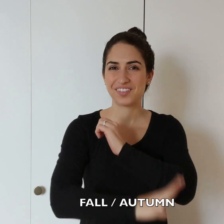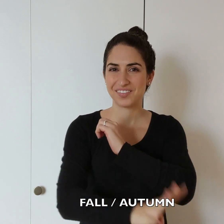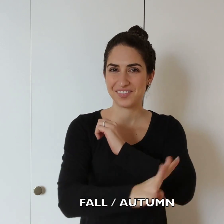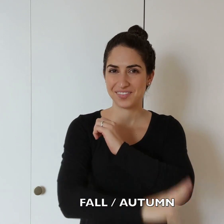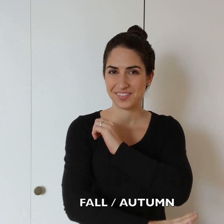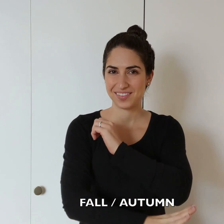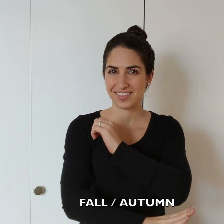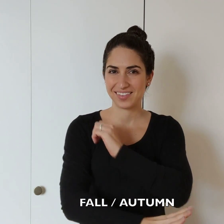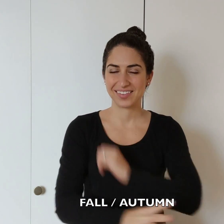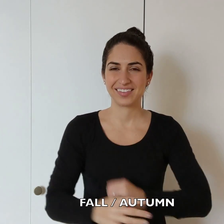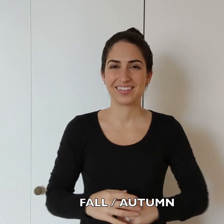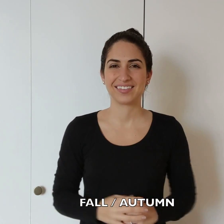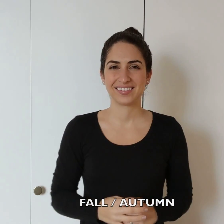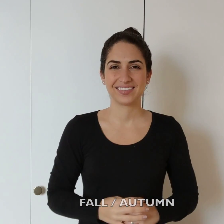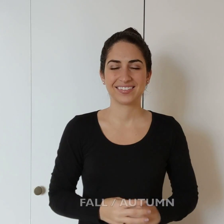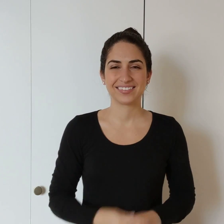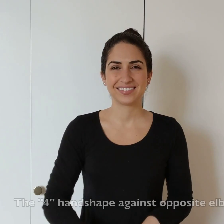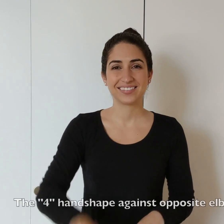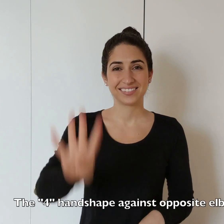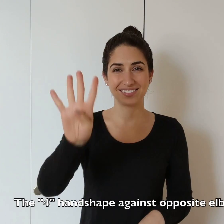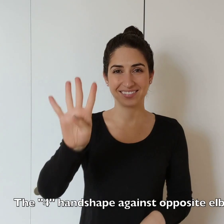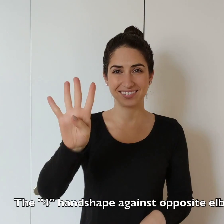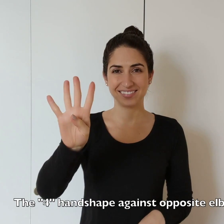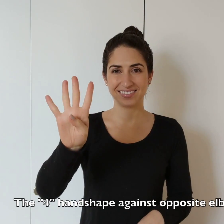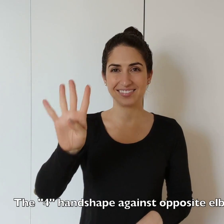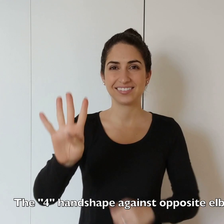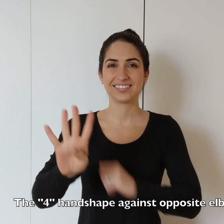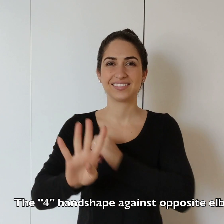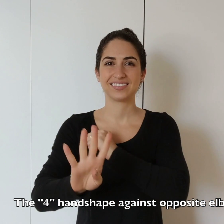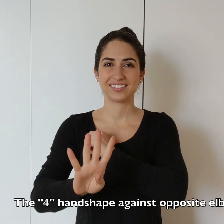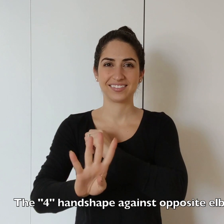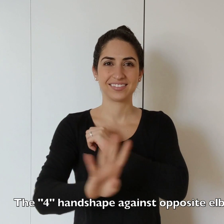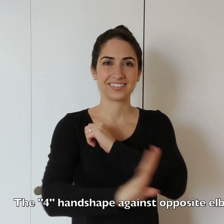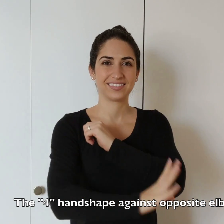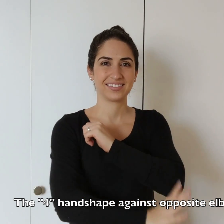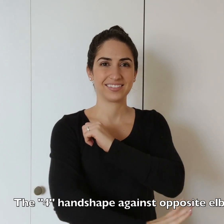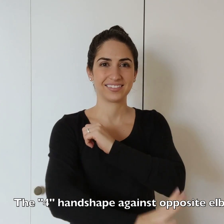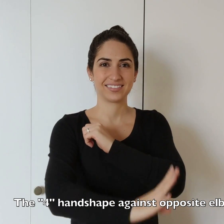Fall, or autumn. It's a four-hand shape on the opposite elbow.